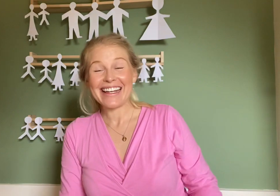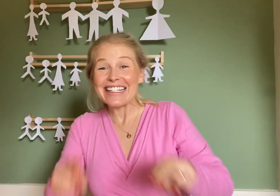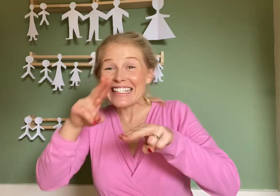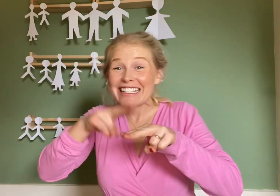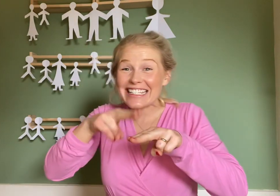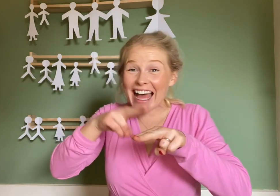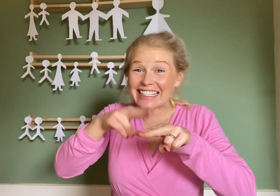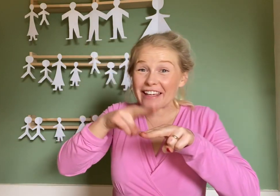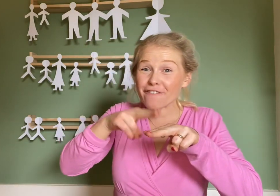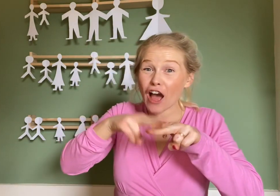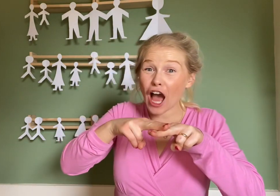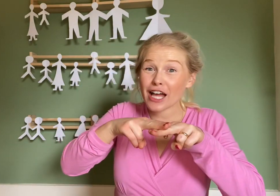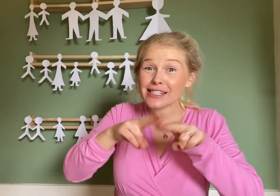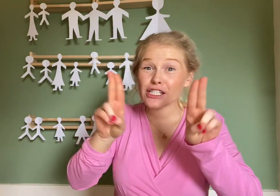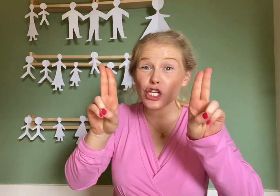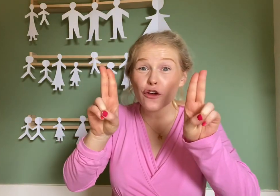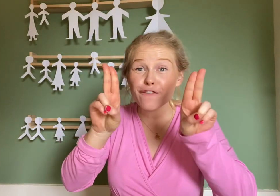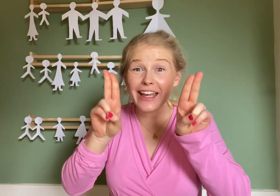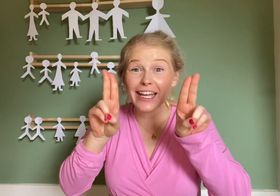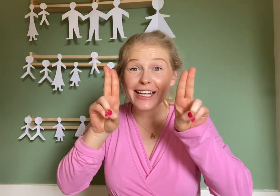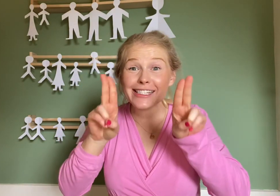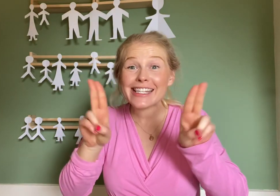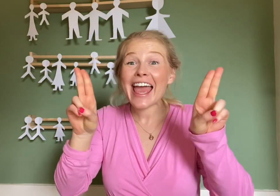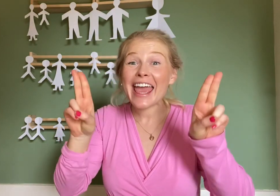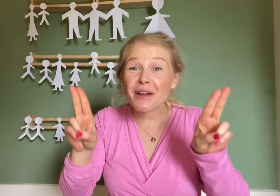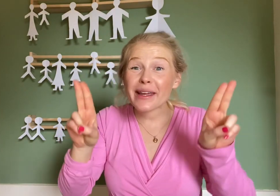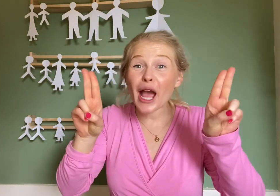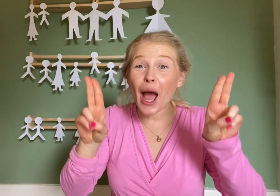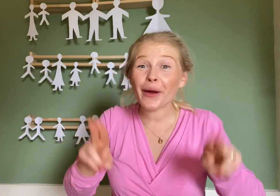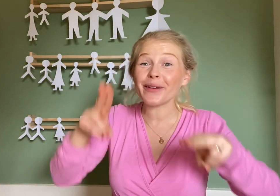Daddy first, two fingers, here we go.